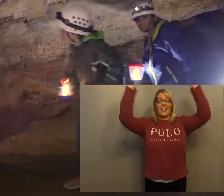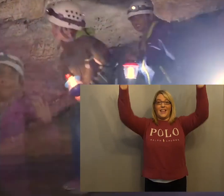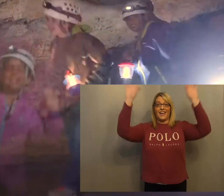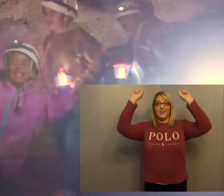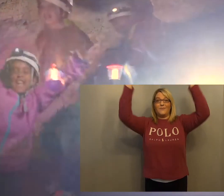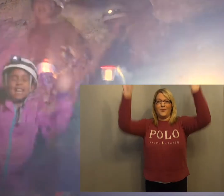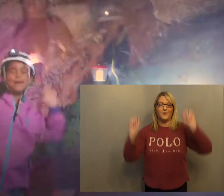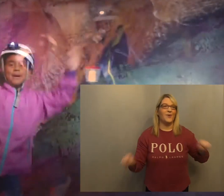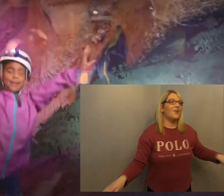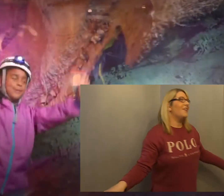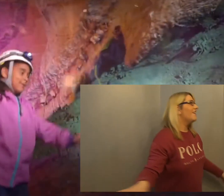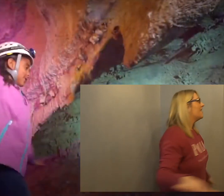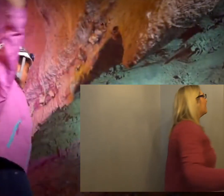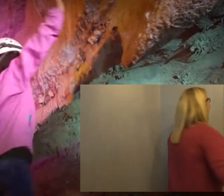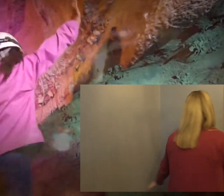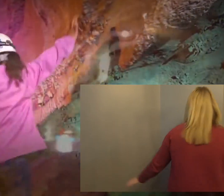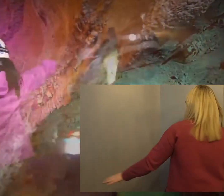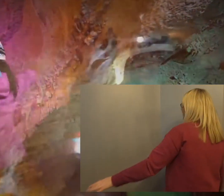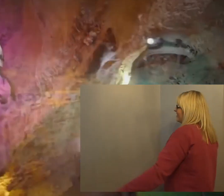Light up the world.